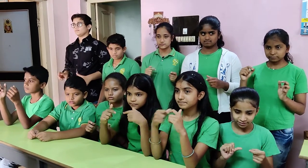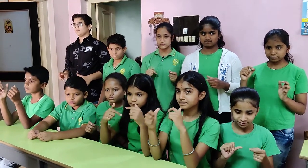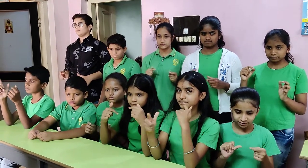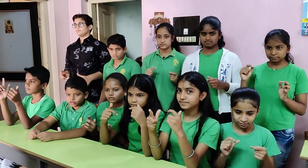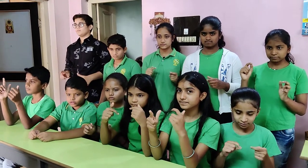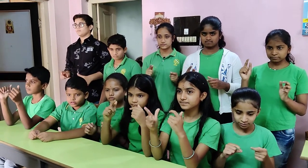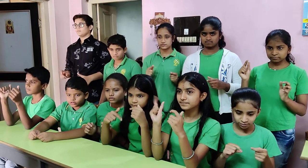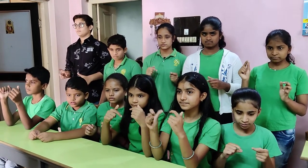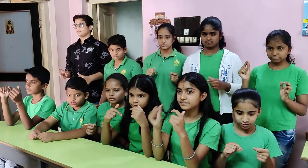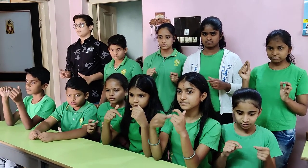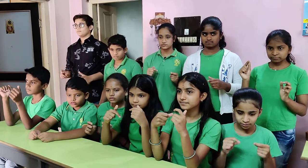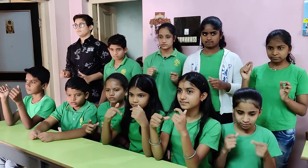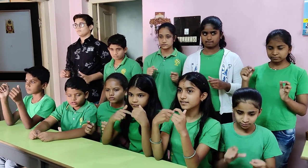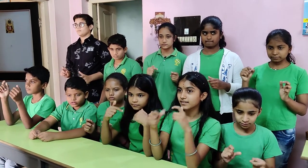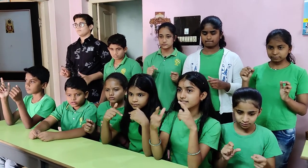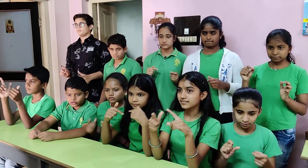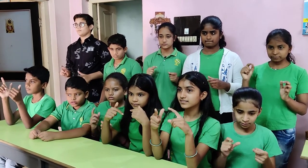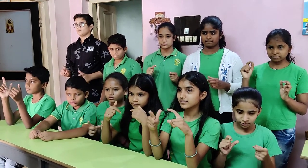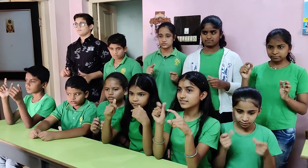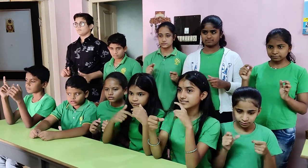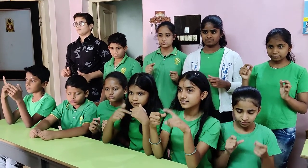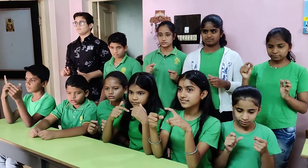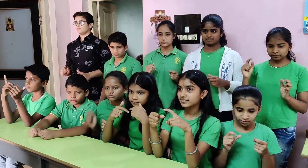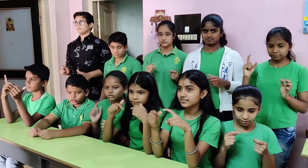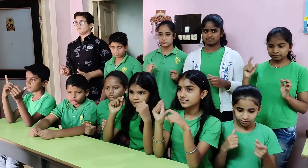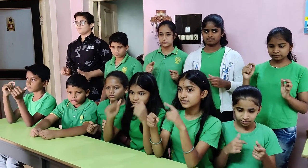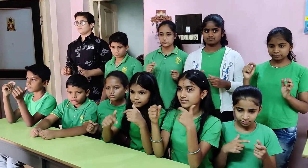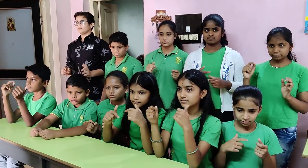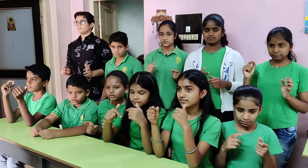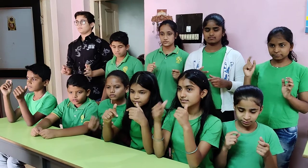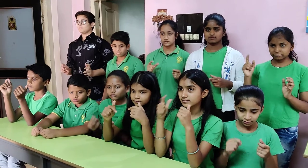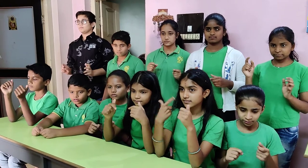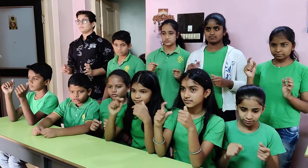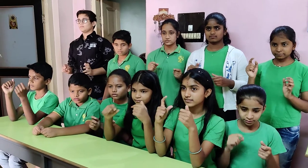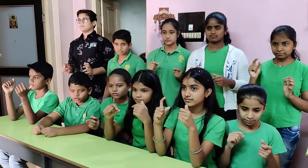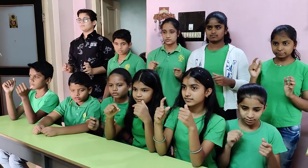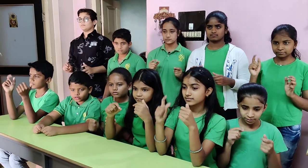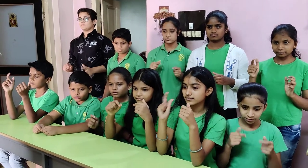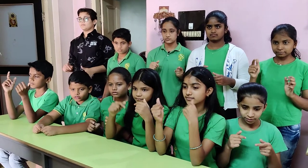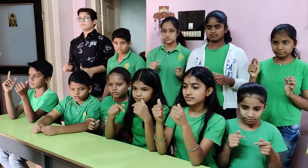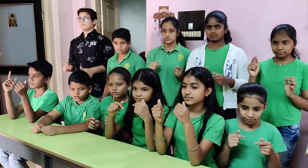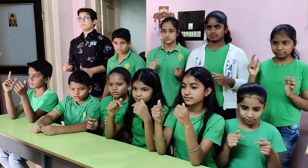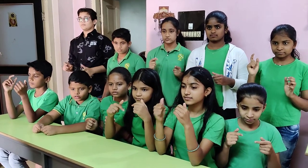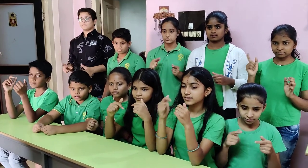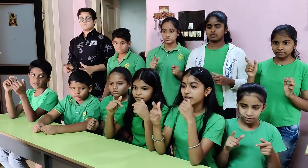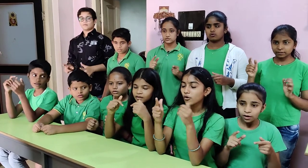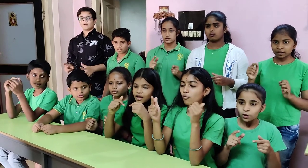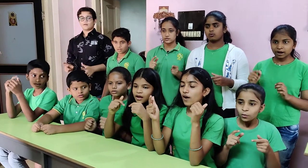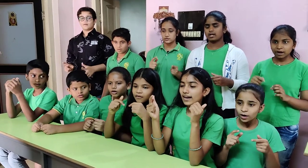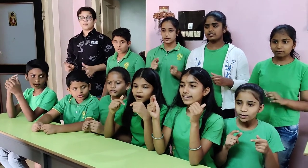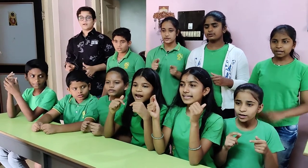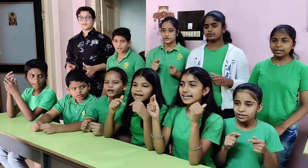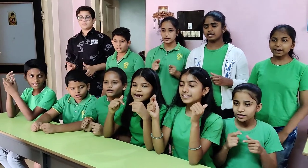2, 7, 8, 9, 7, 8, 5, that is 83.